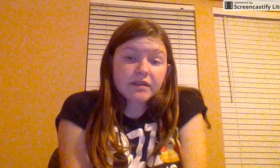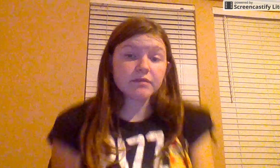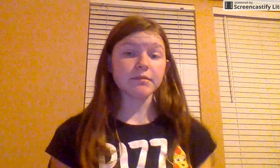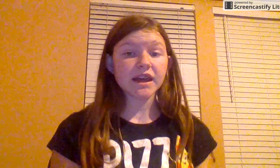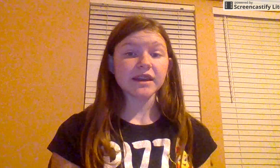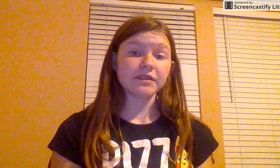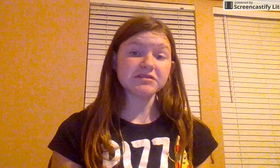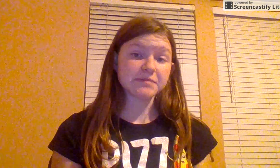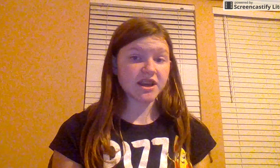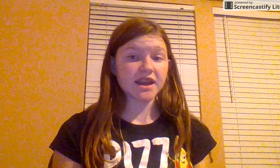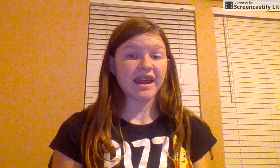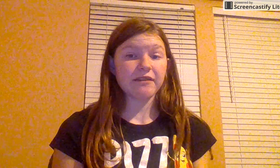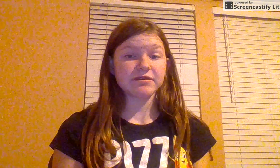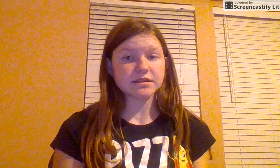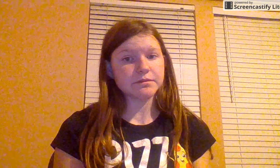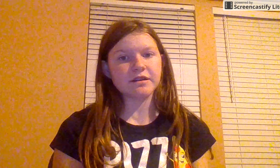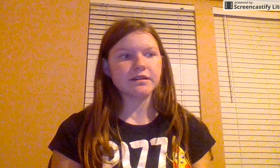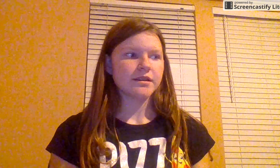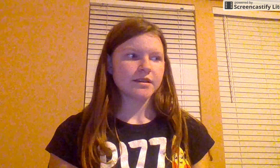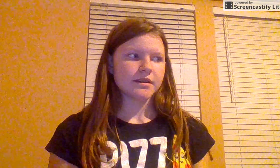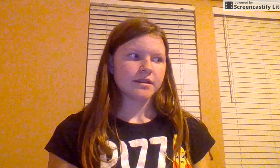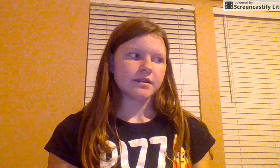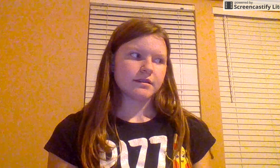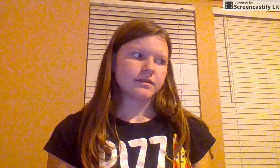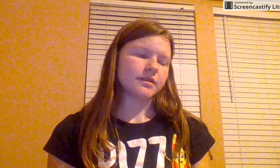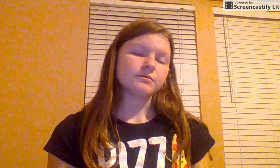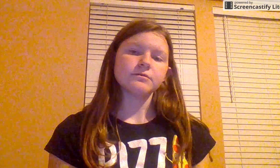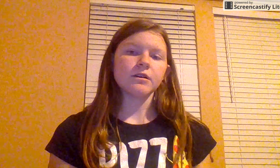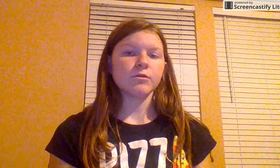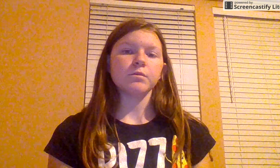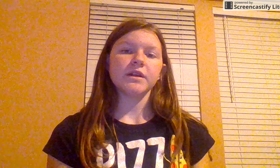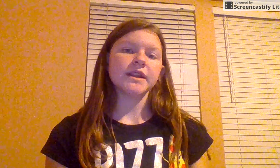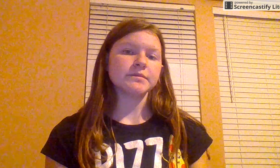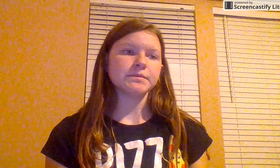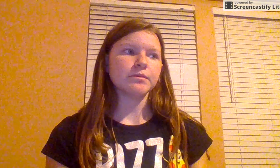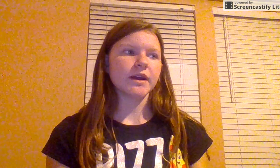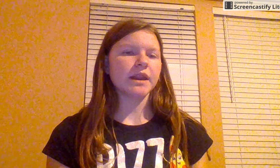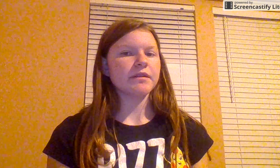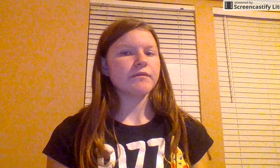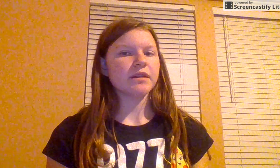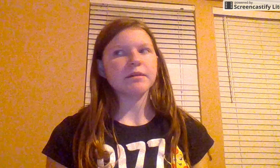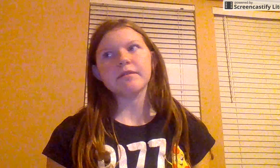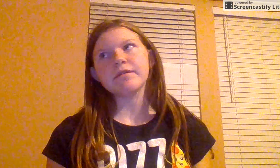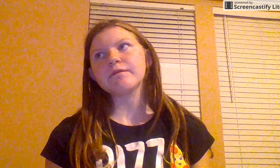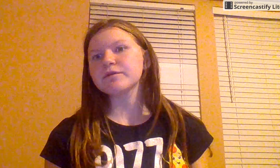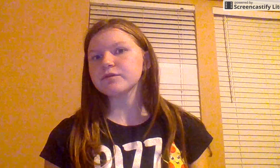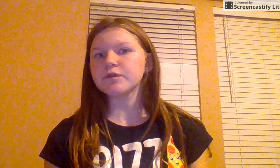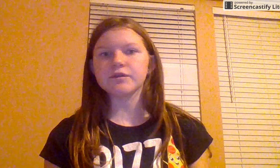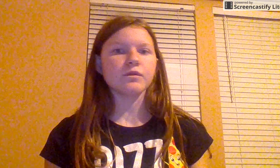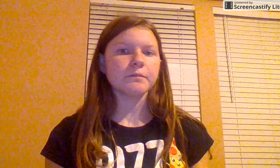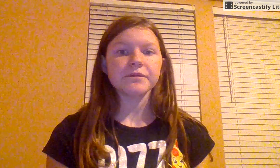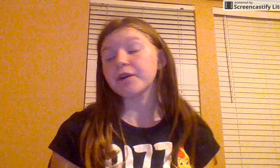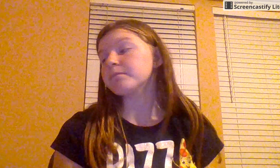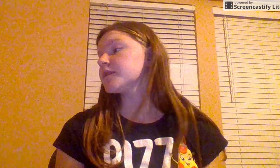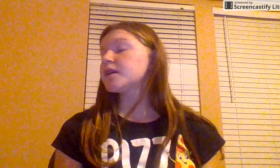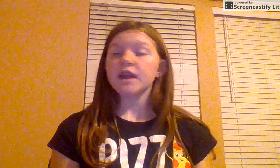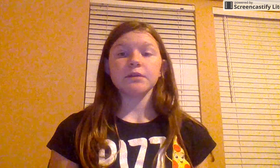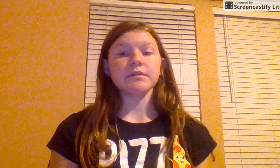love of my life. He was my Jack, and I was his Mira. Yeah, those are our role-playing names. People kind of made fun of me above that for school and school. So, anyways,